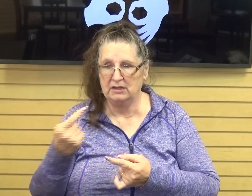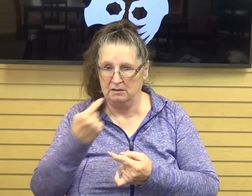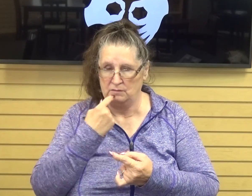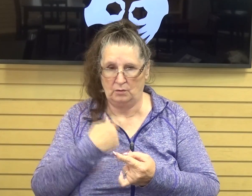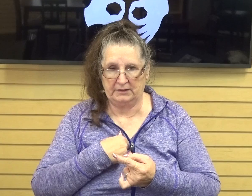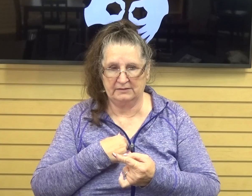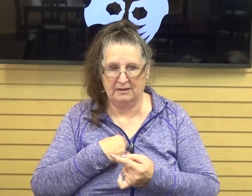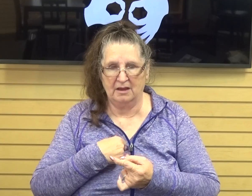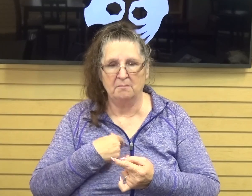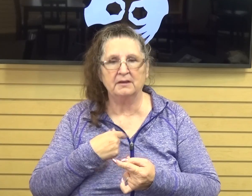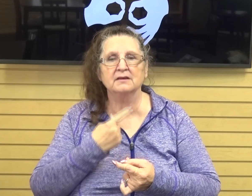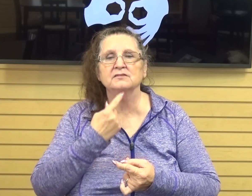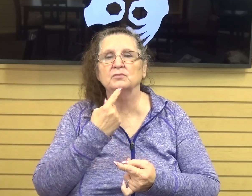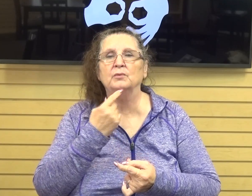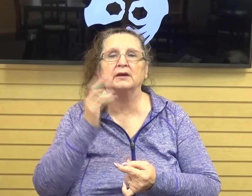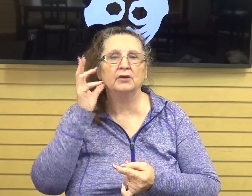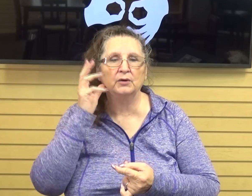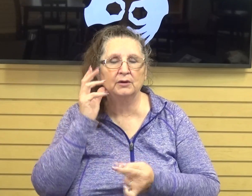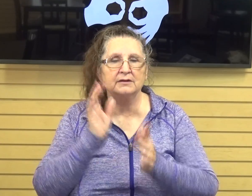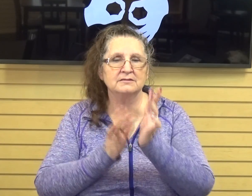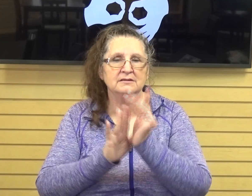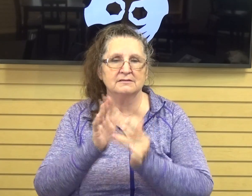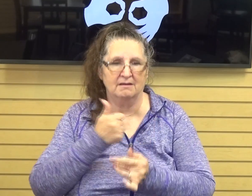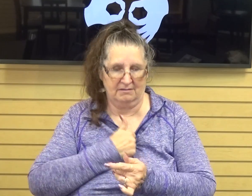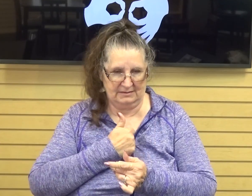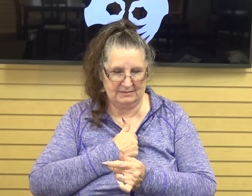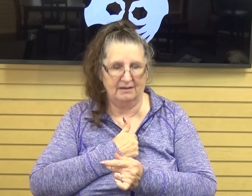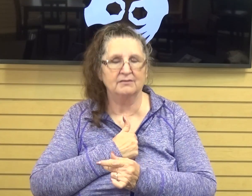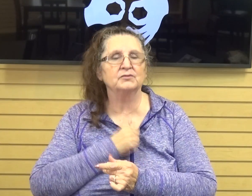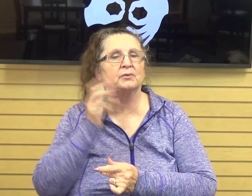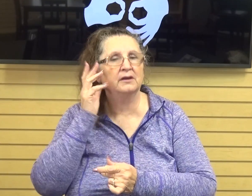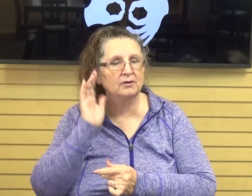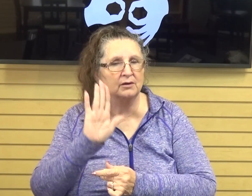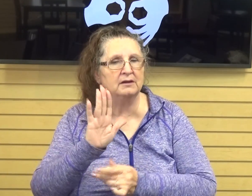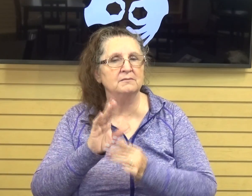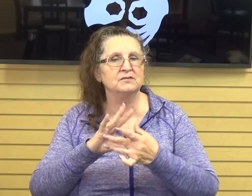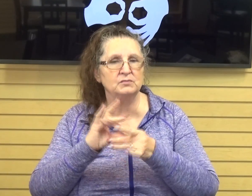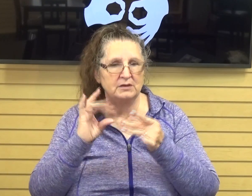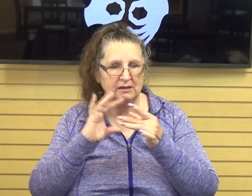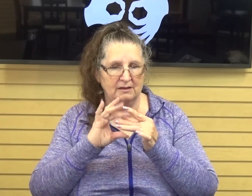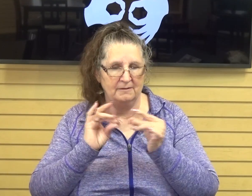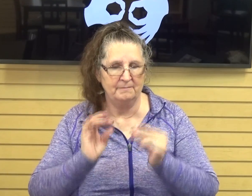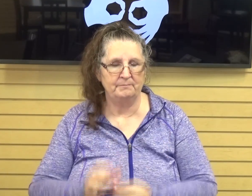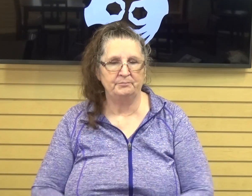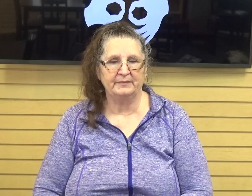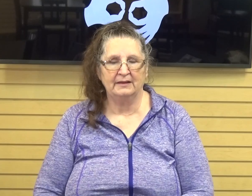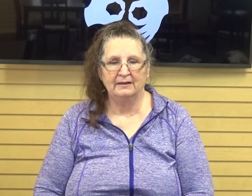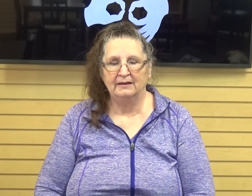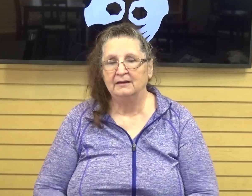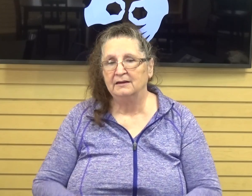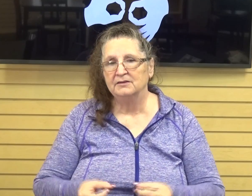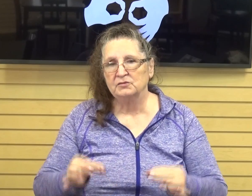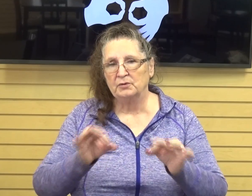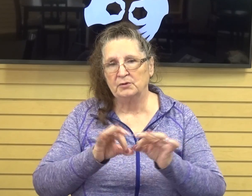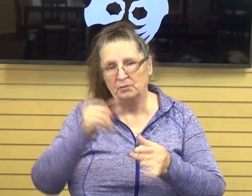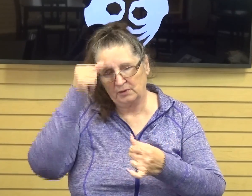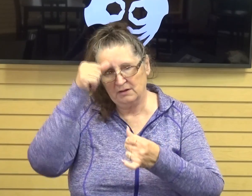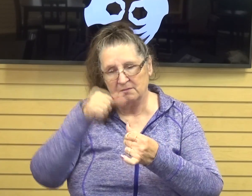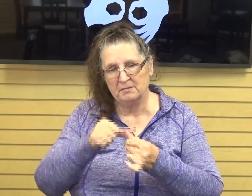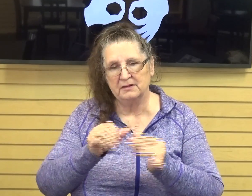Jesus for ourselves. I think it's important that we remember that Jesus said that